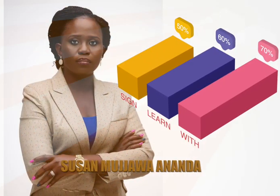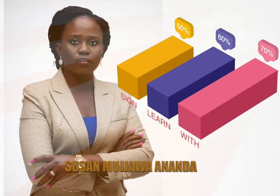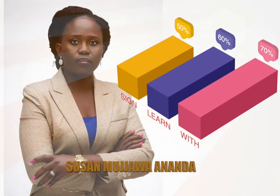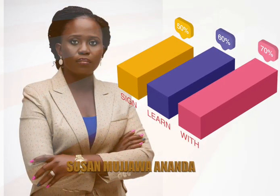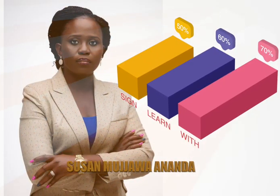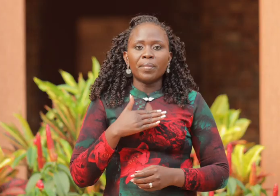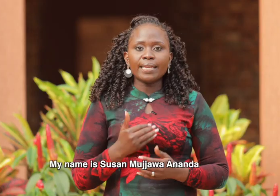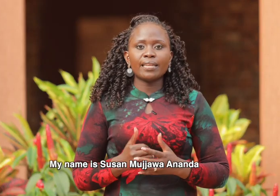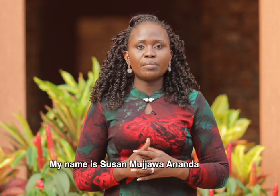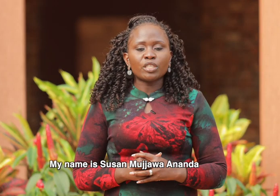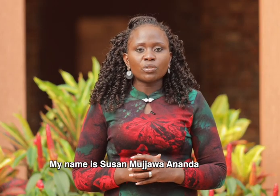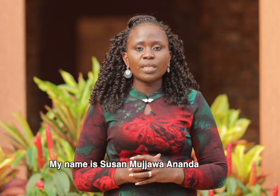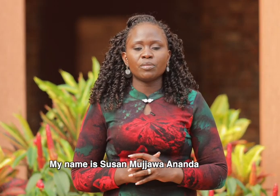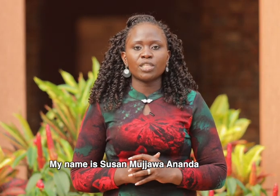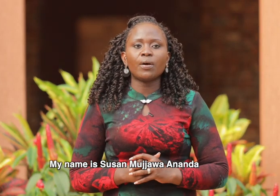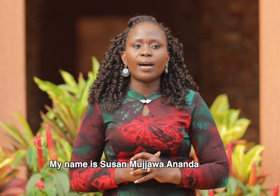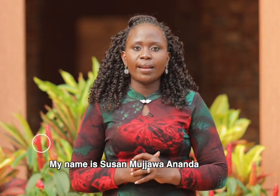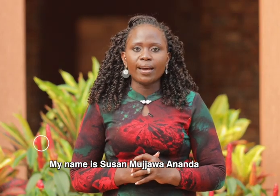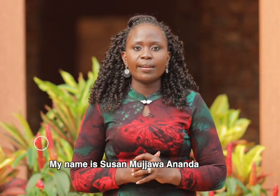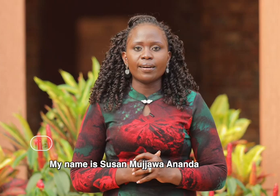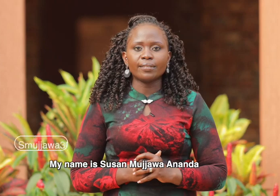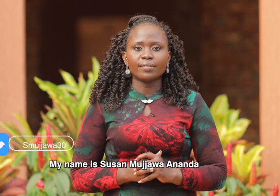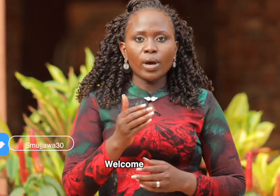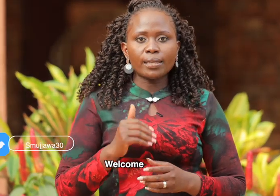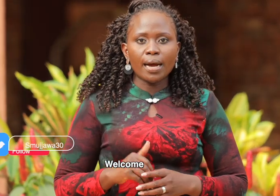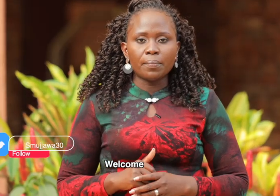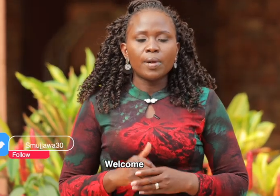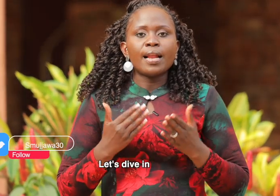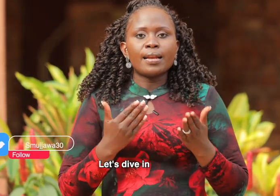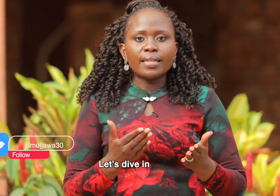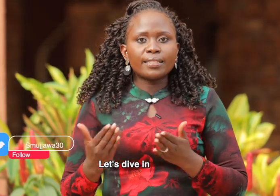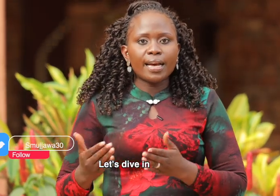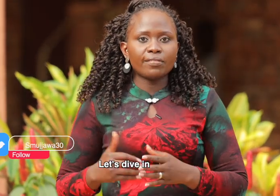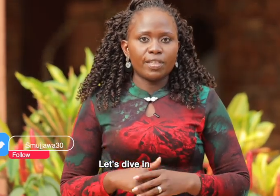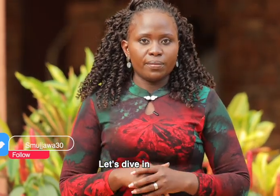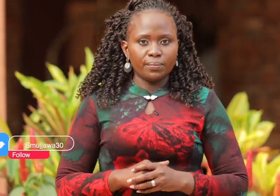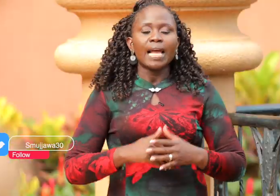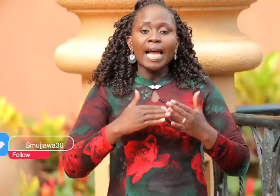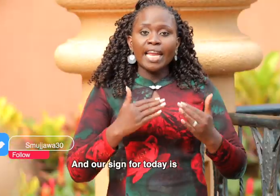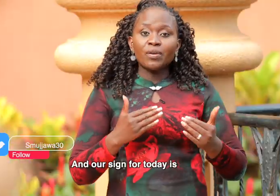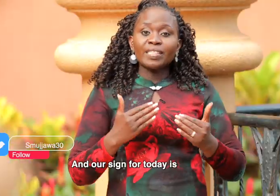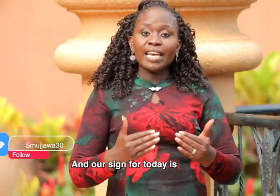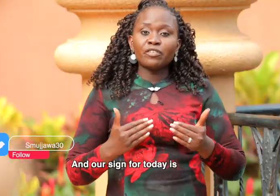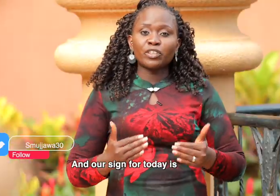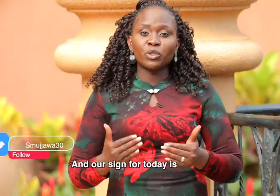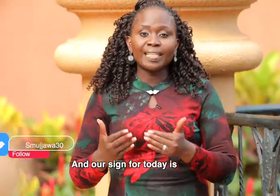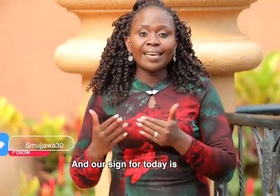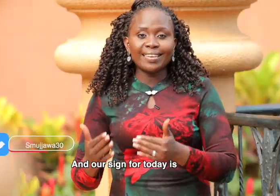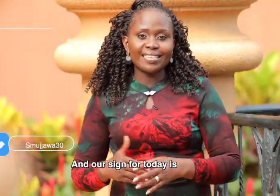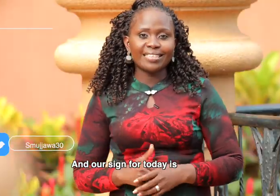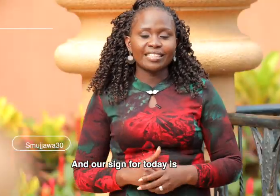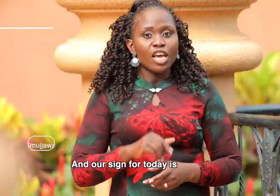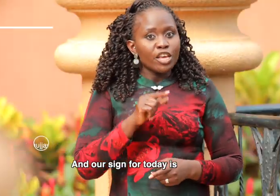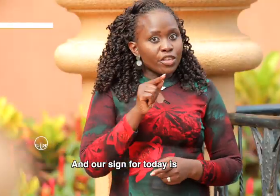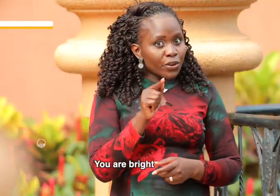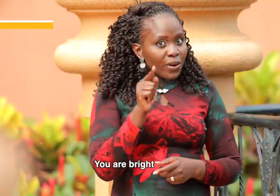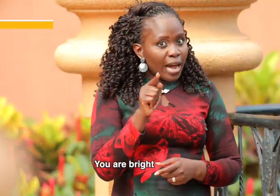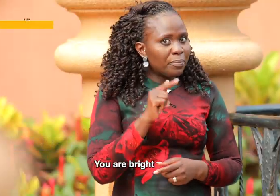My name is Susan Mujawa Ananda Welcome Let's dive in And our sign for today is You are